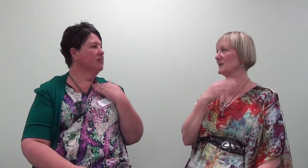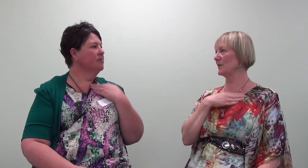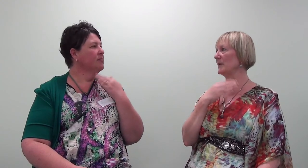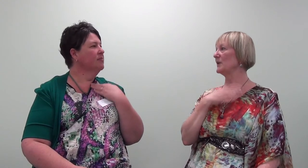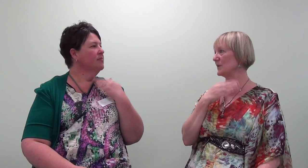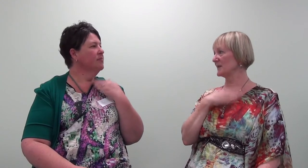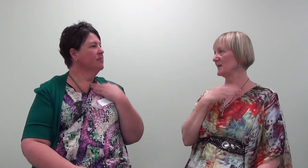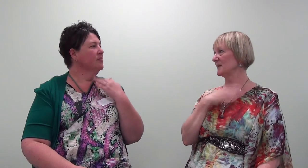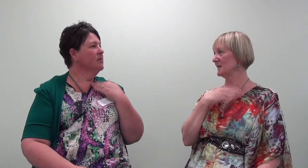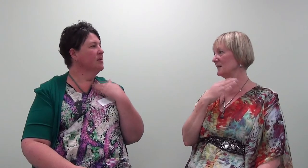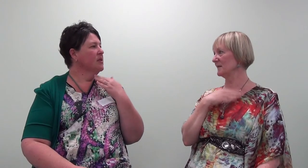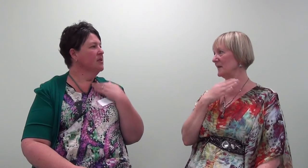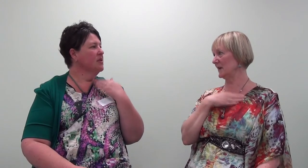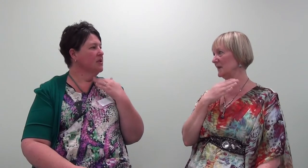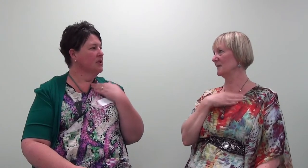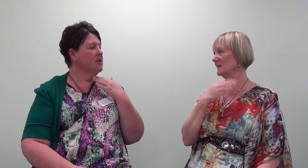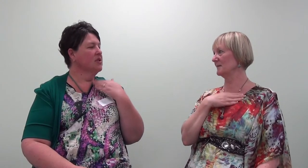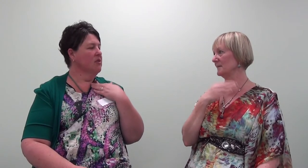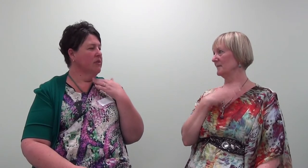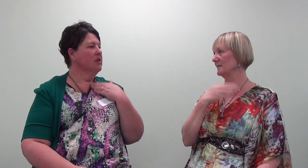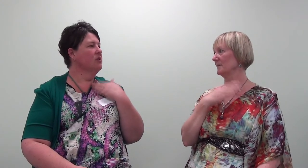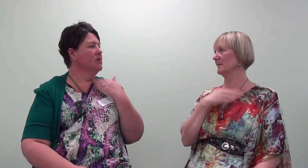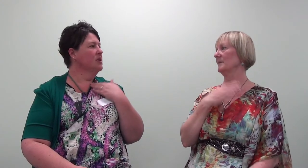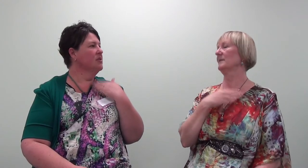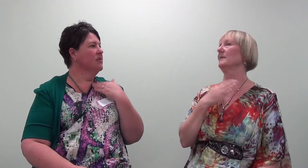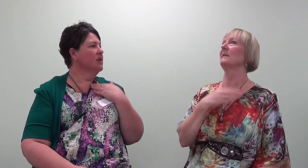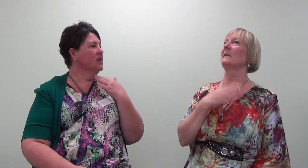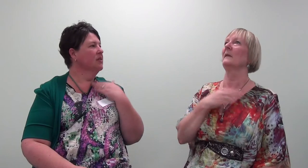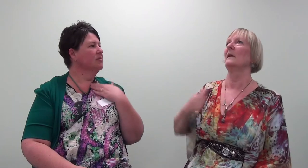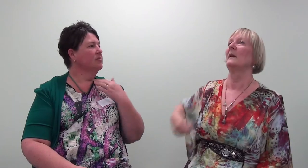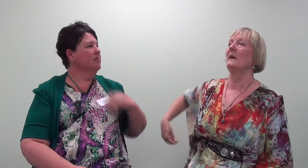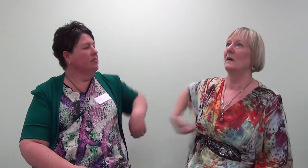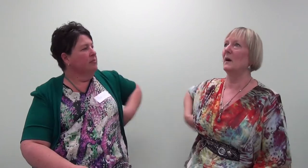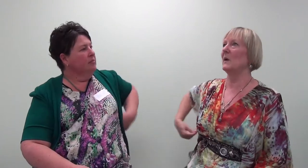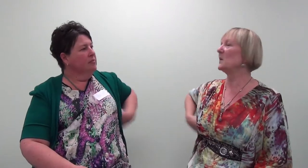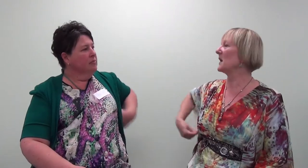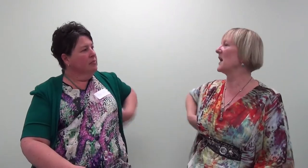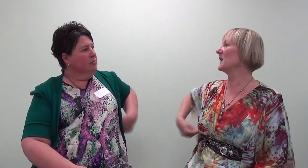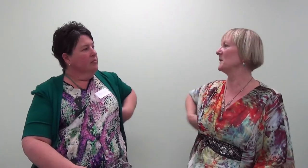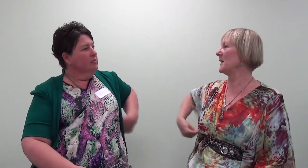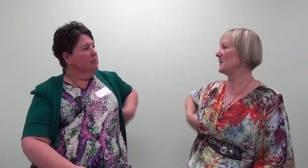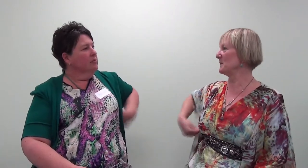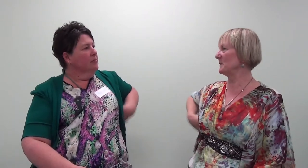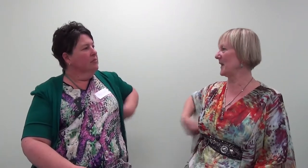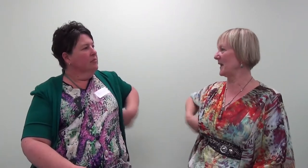Dissolving the nauseous feeling. Dissolving the nauseous feeling. Dissolving color would help that